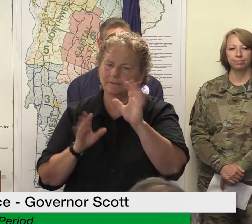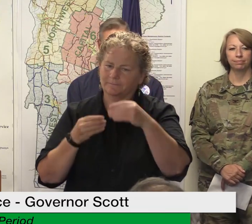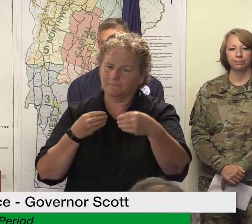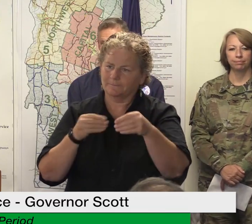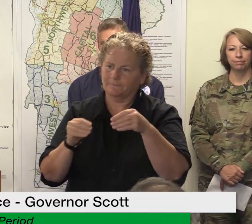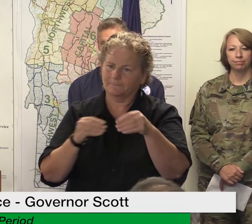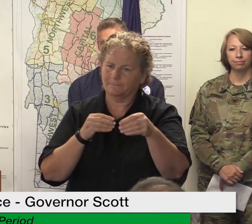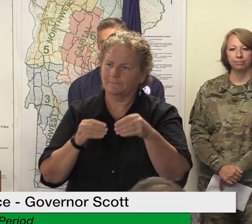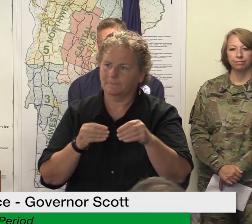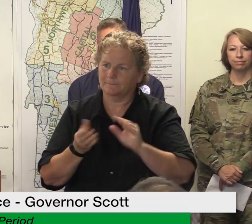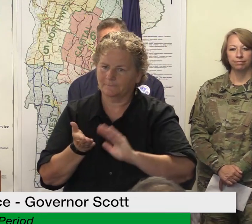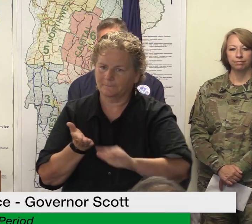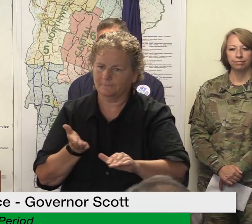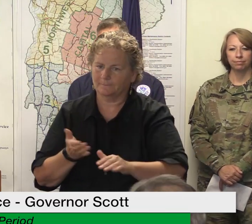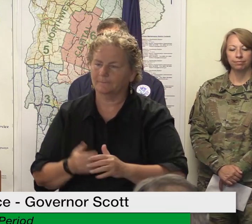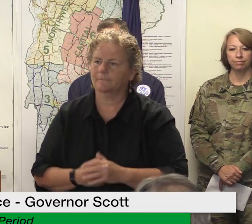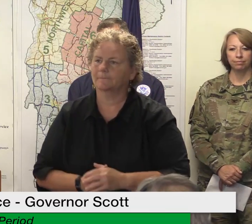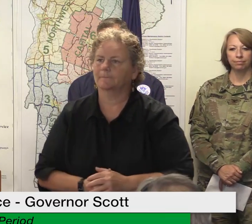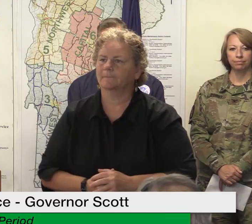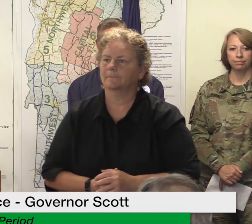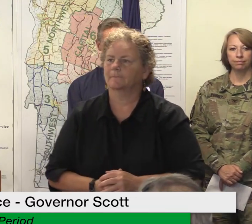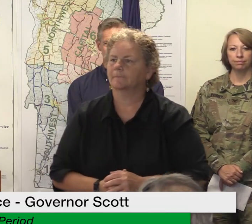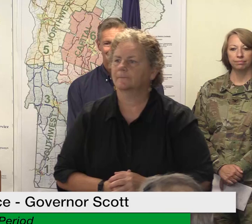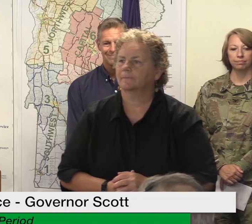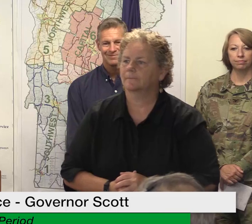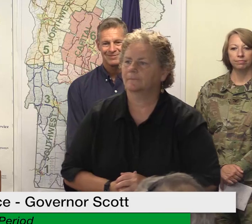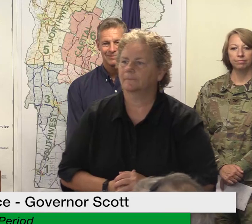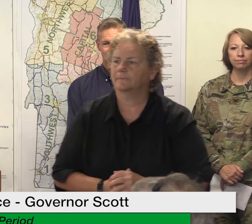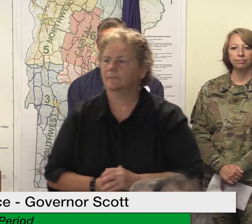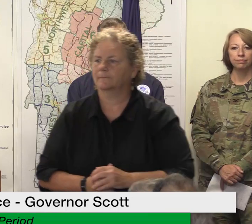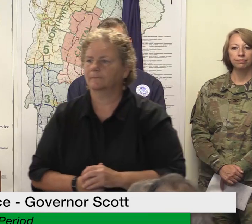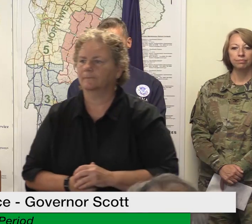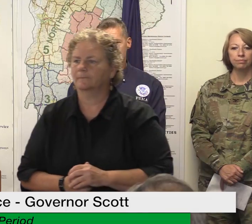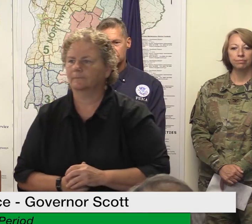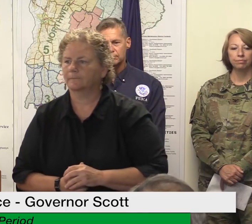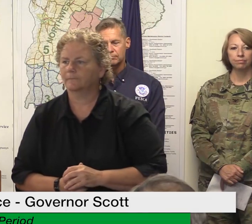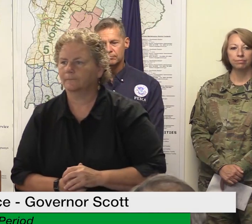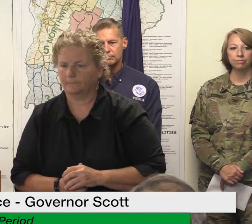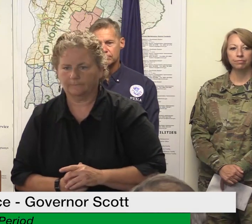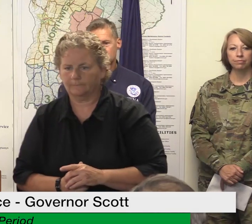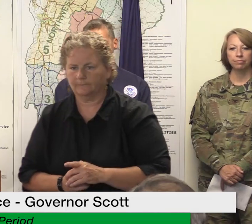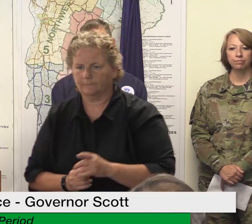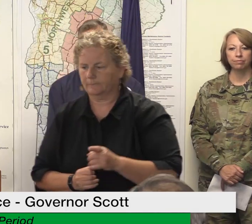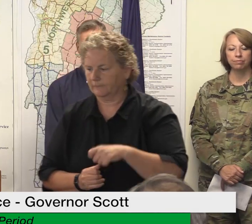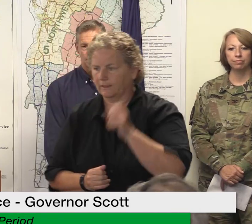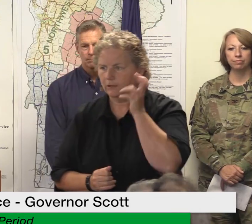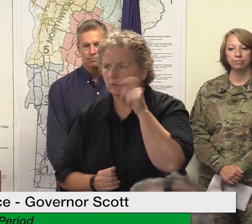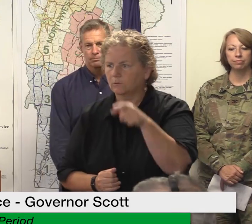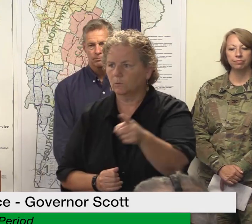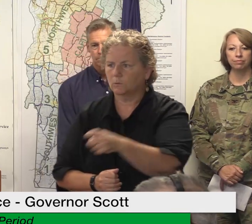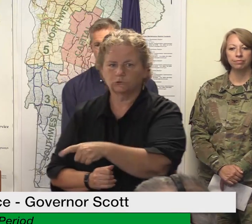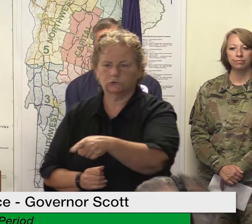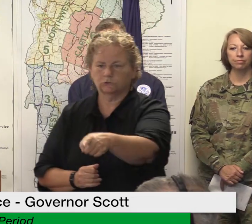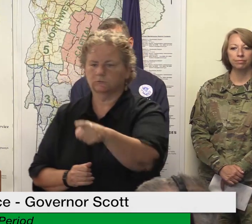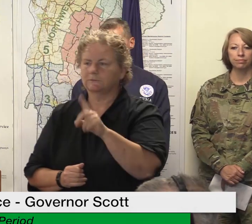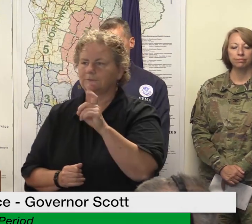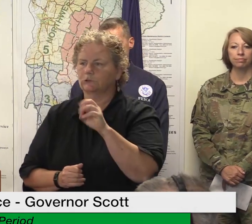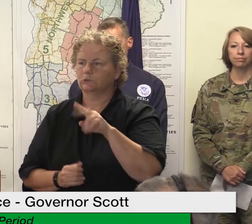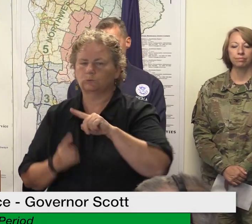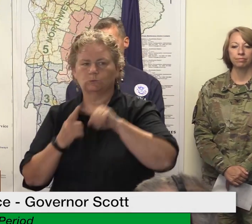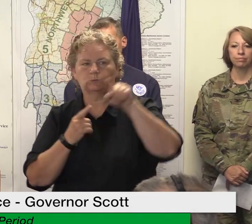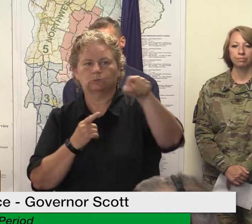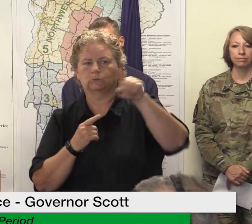can you hear me if i'm not on the mic yeah okay when you say the department is issuing guidance